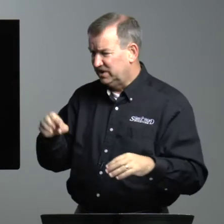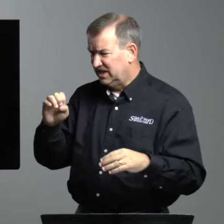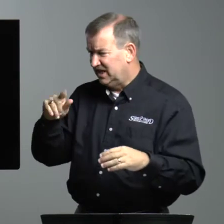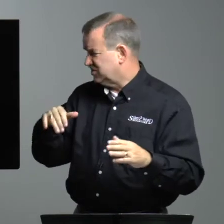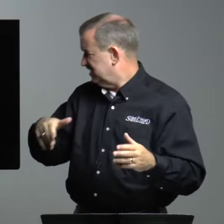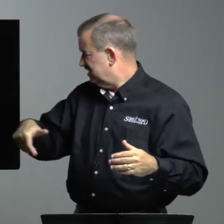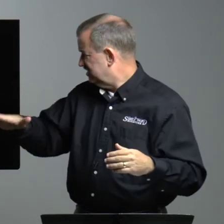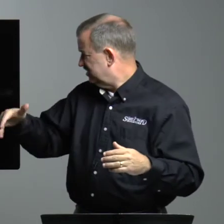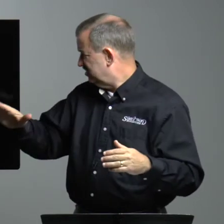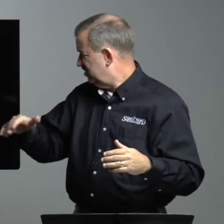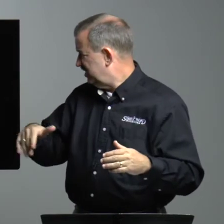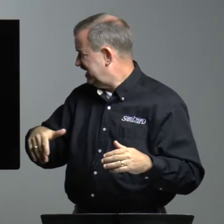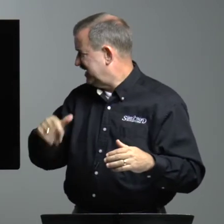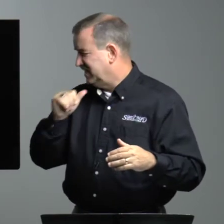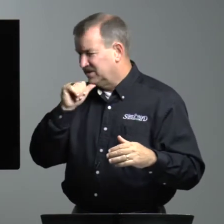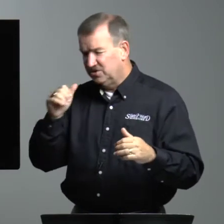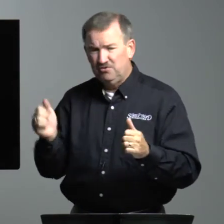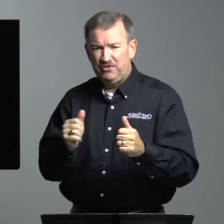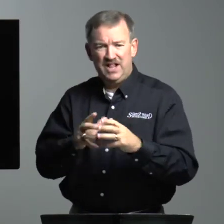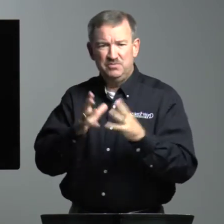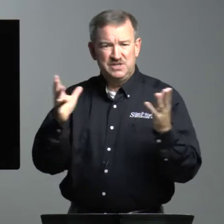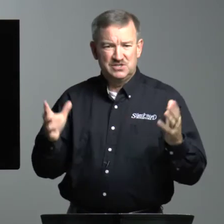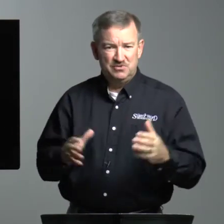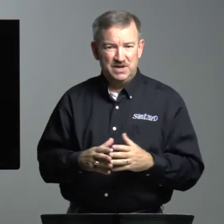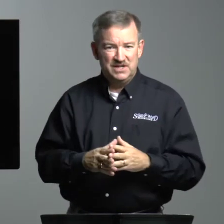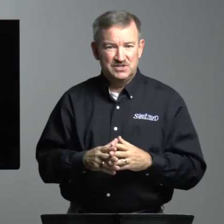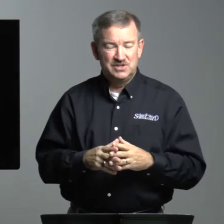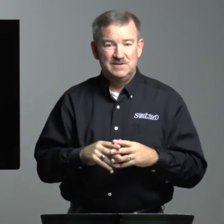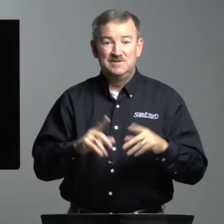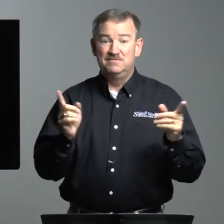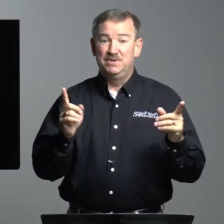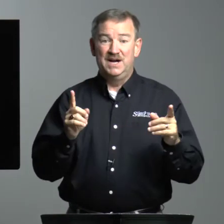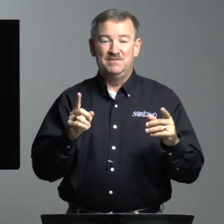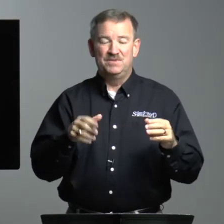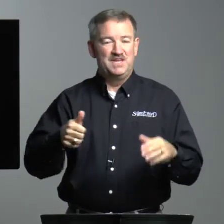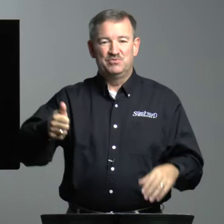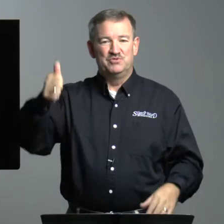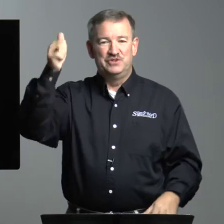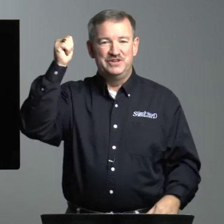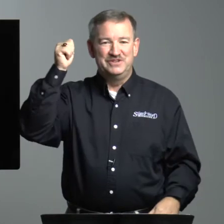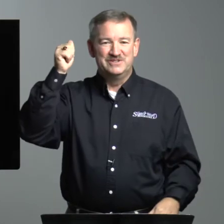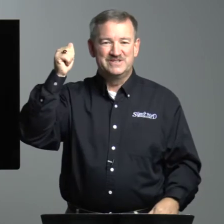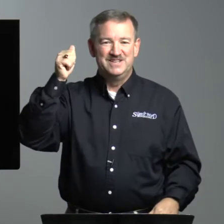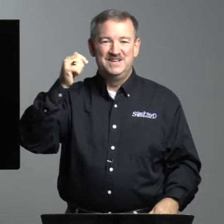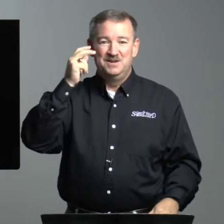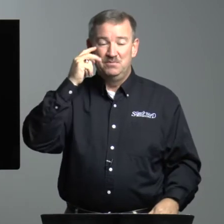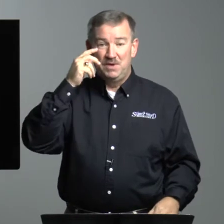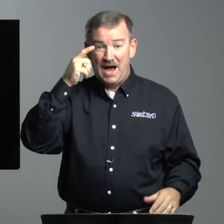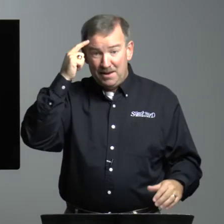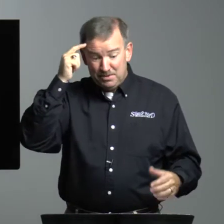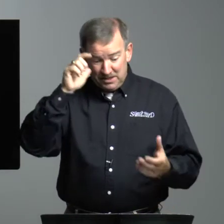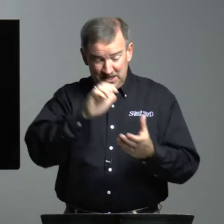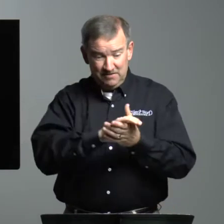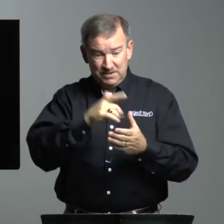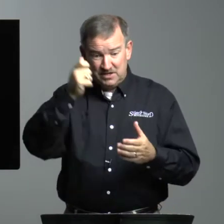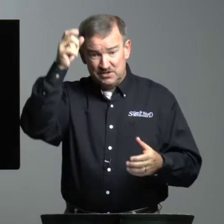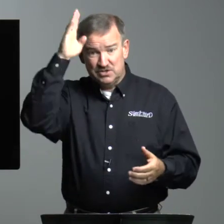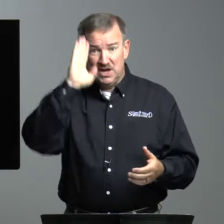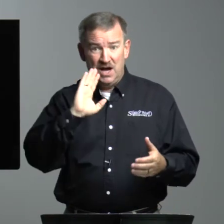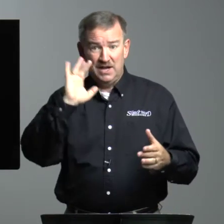Elisha, go away. Don't follow me so much. But he refused. I believe because God